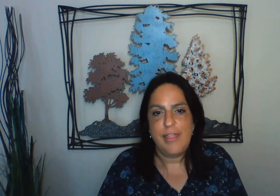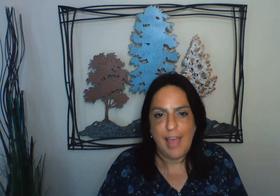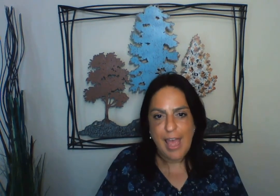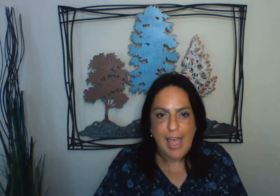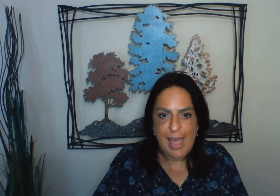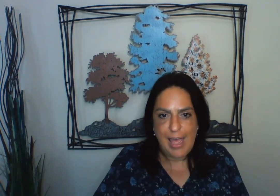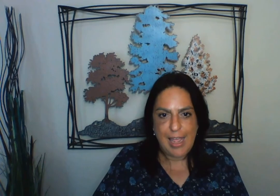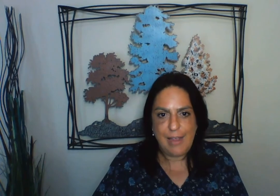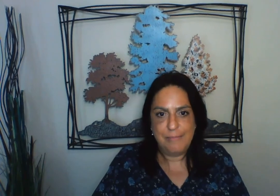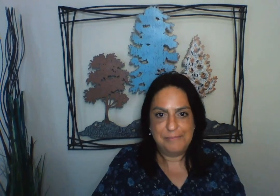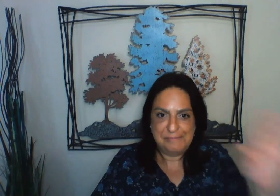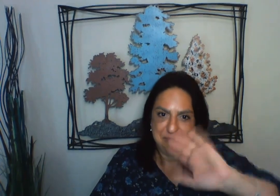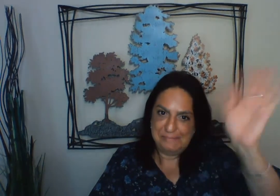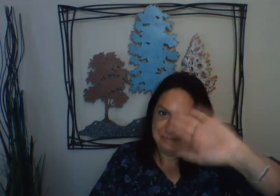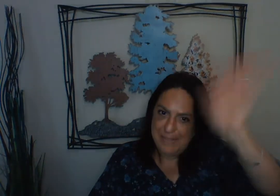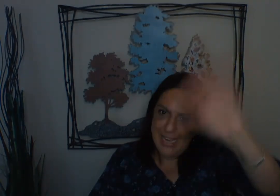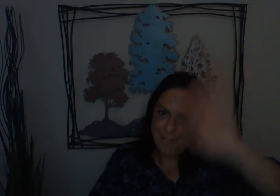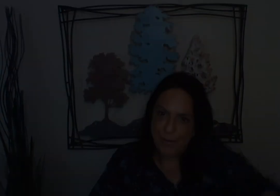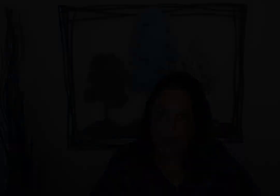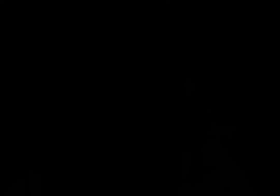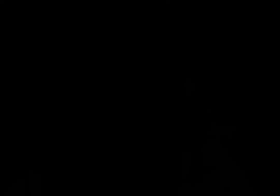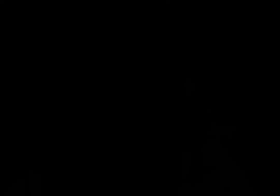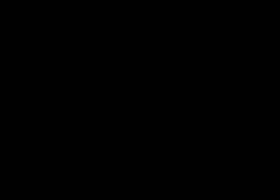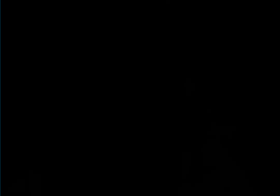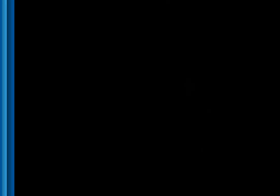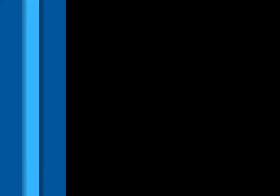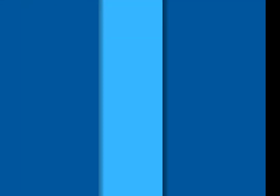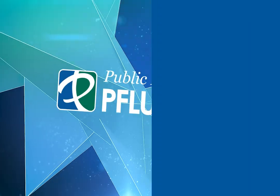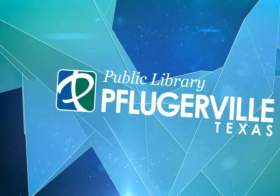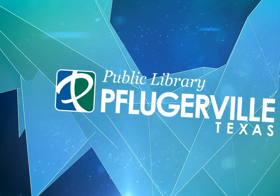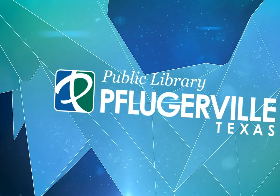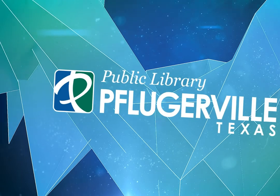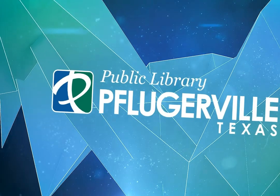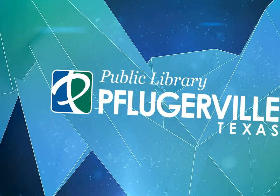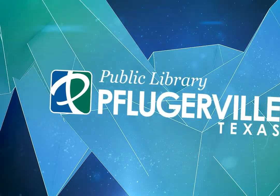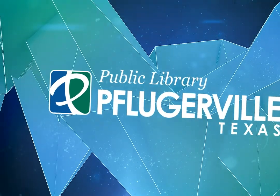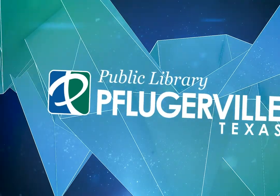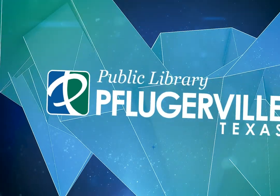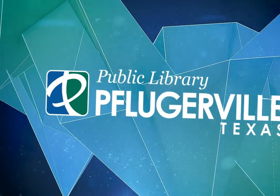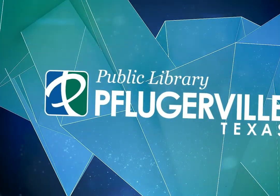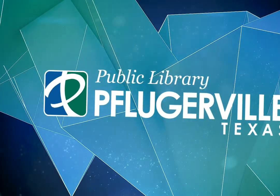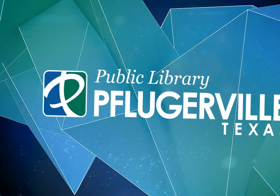day. Bye. Bye. Bye. Bye. Bye.